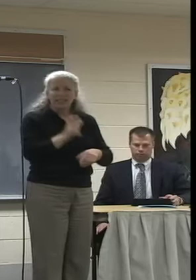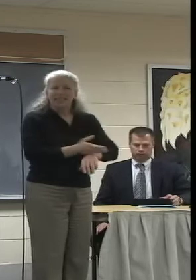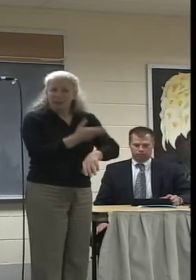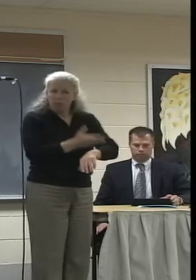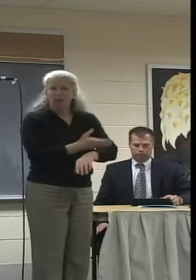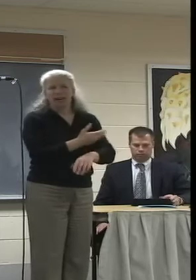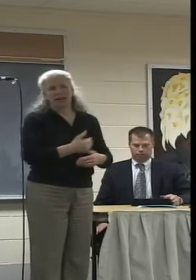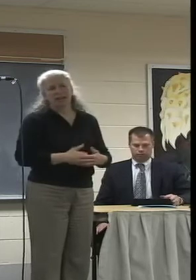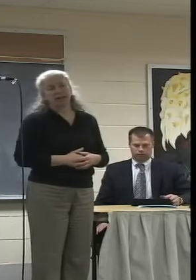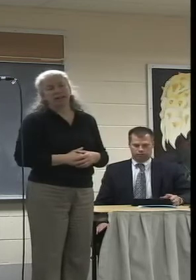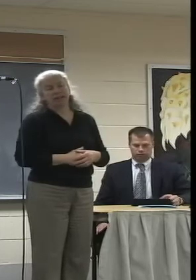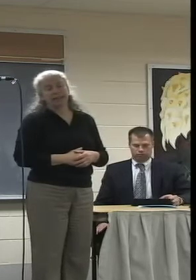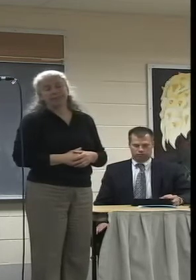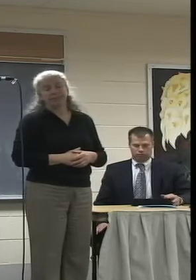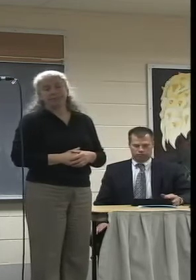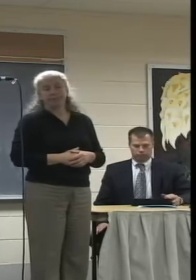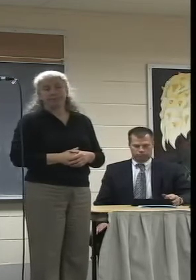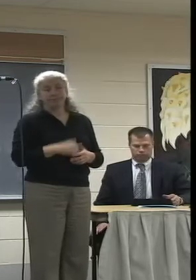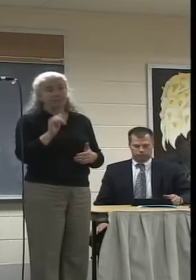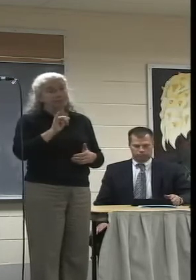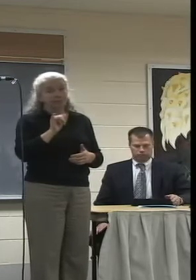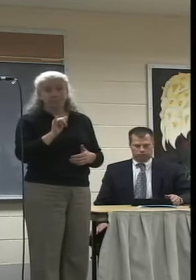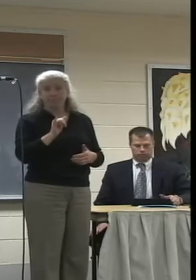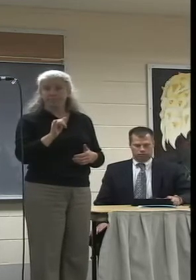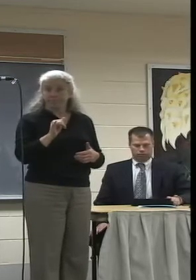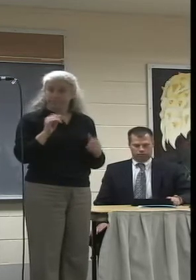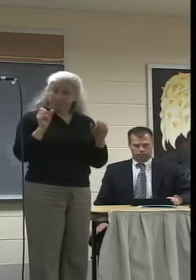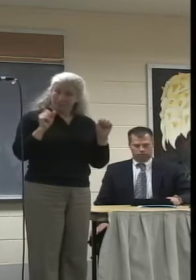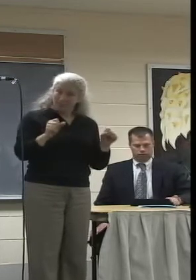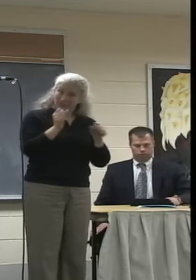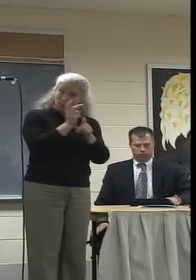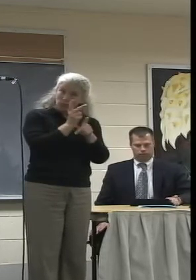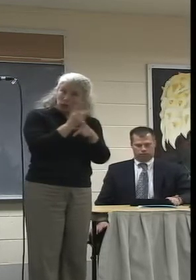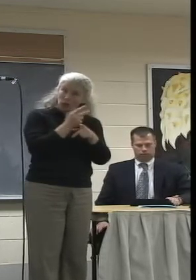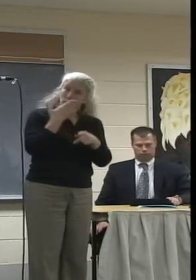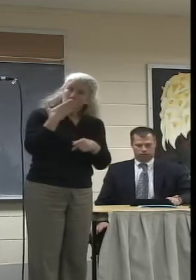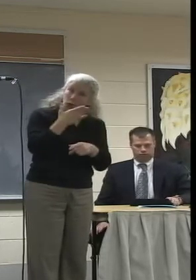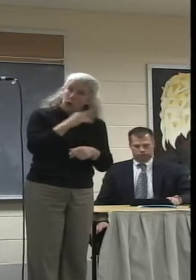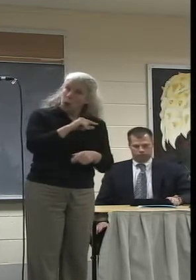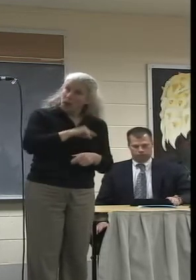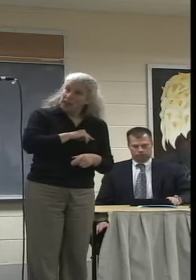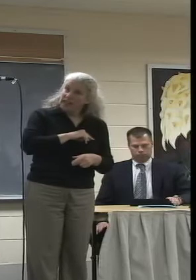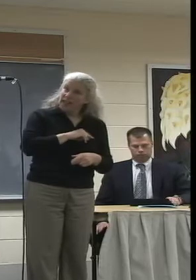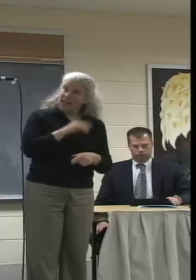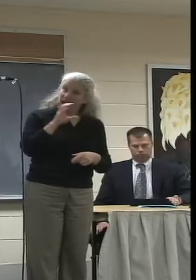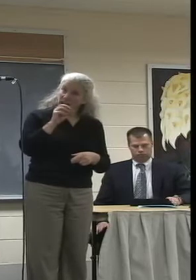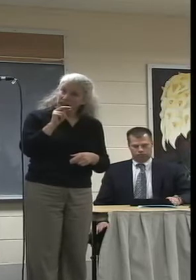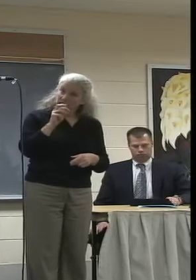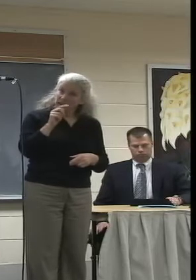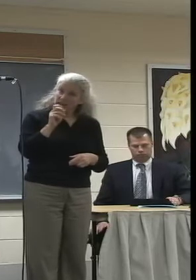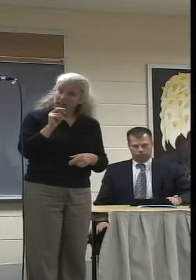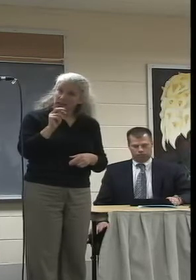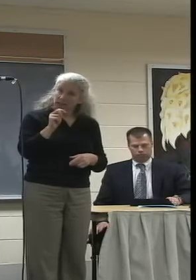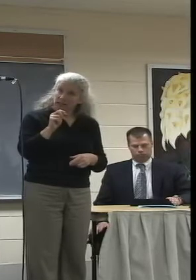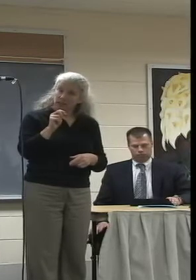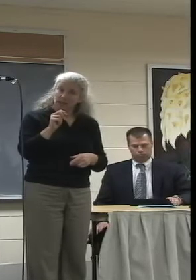the fact that you can produce such high quality content, that content deserves to be delivered to the